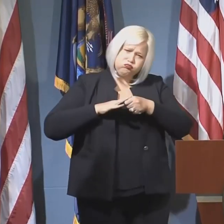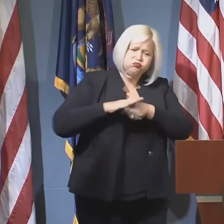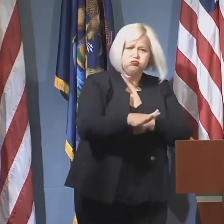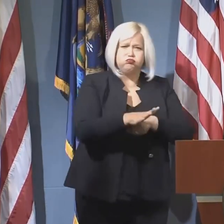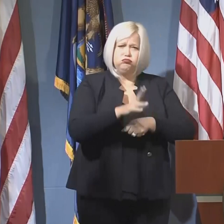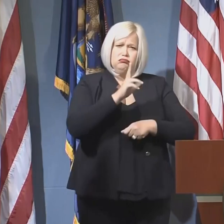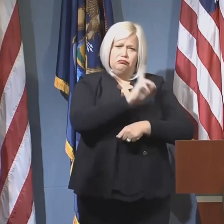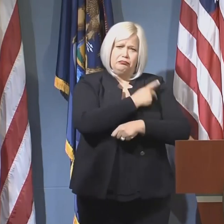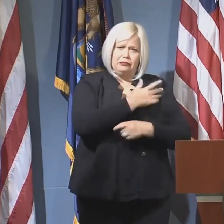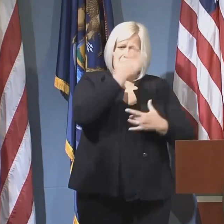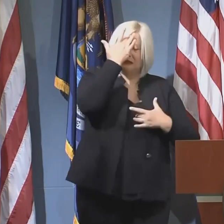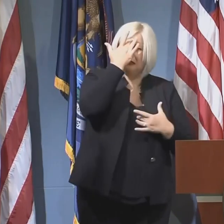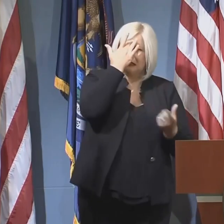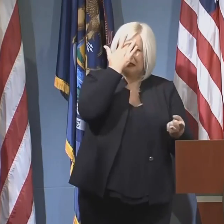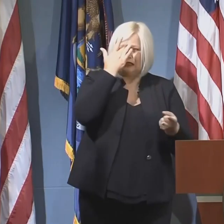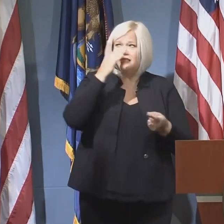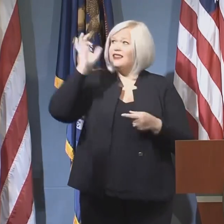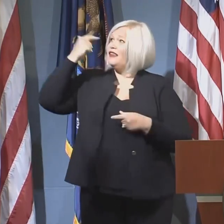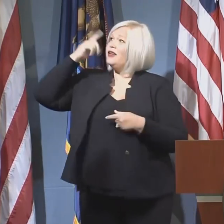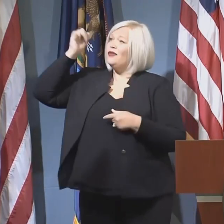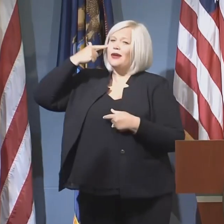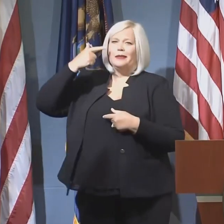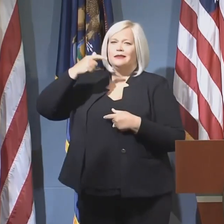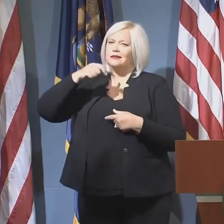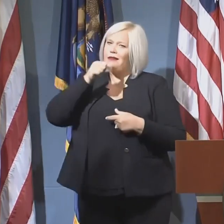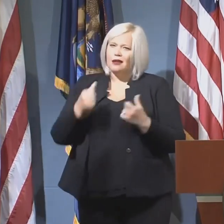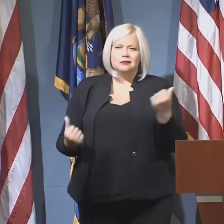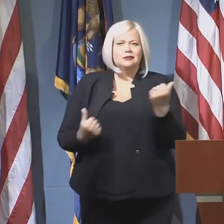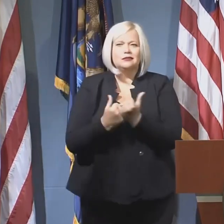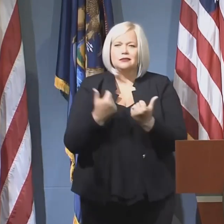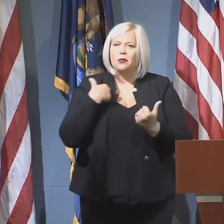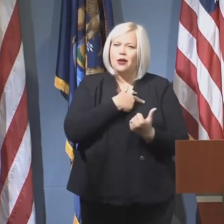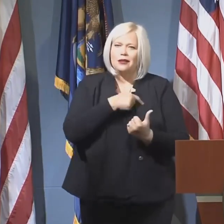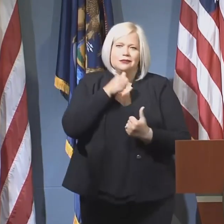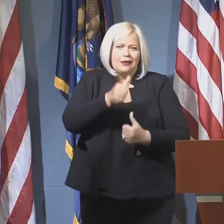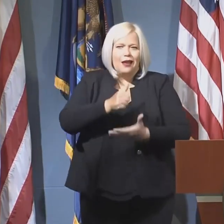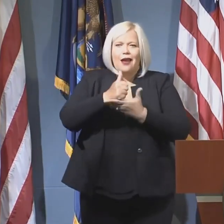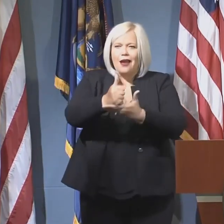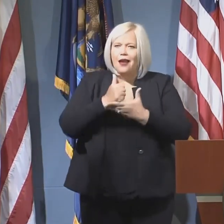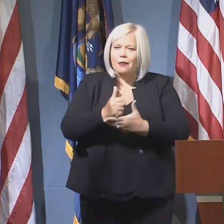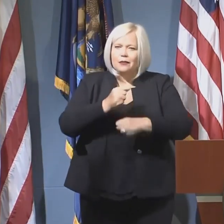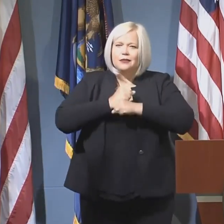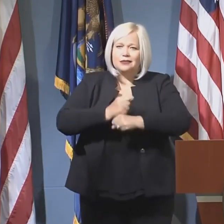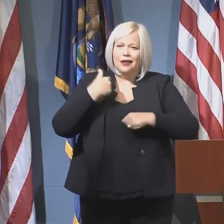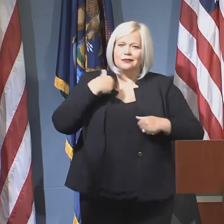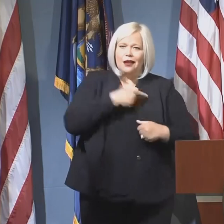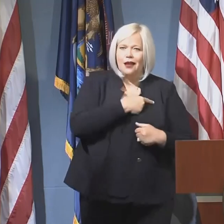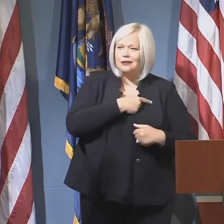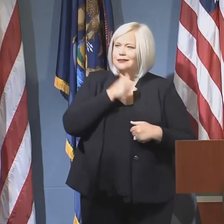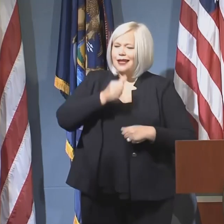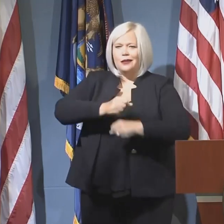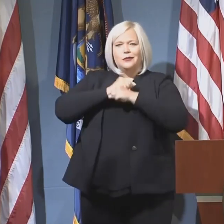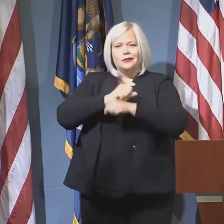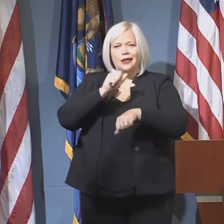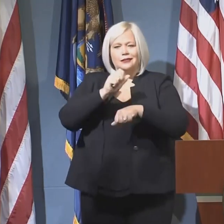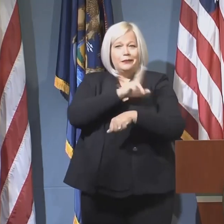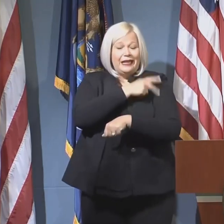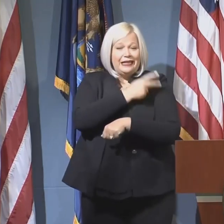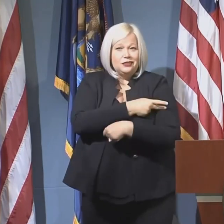As the federal government failed to take action to protect us and our patients, we looked to our state for answers.